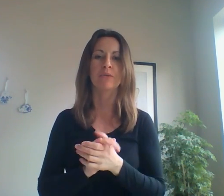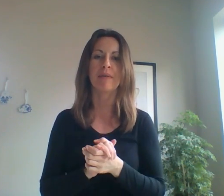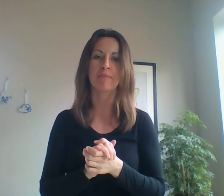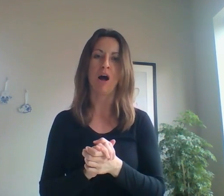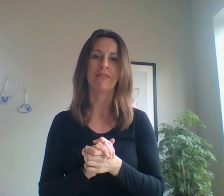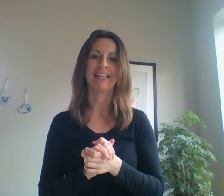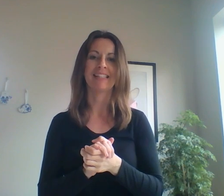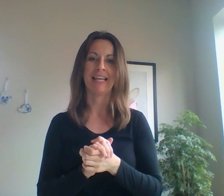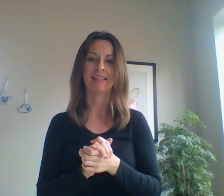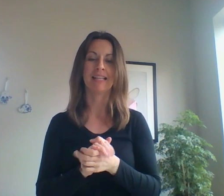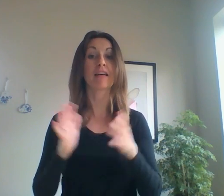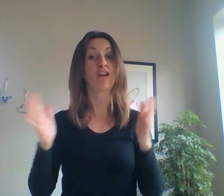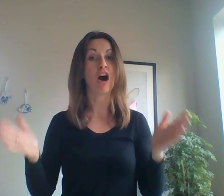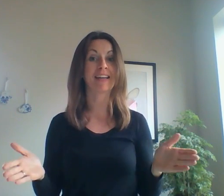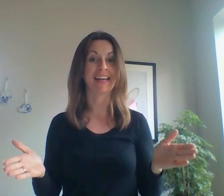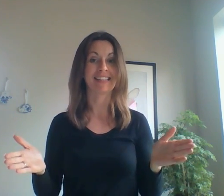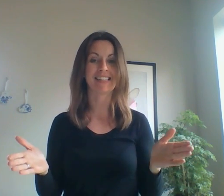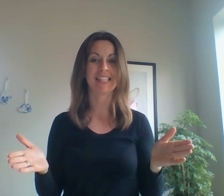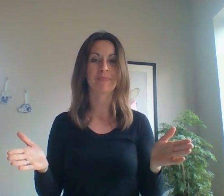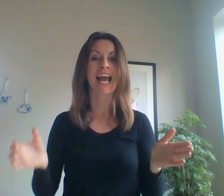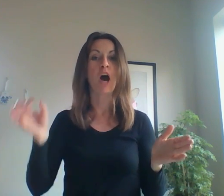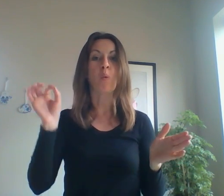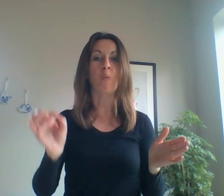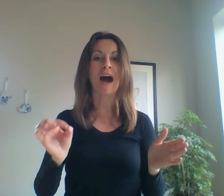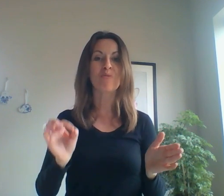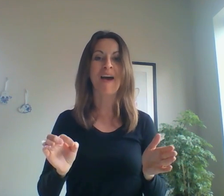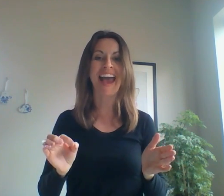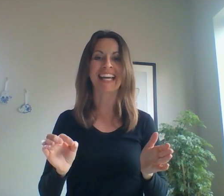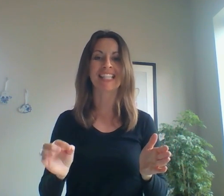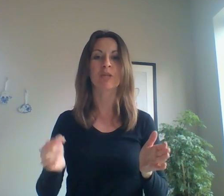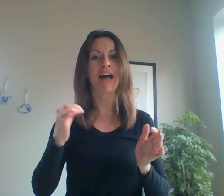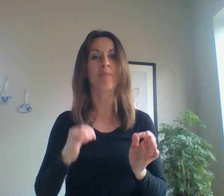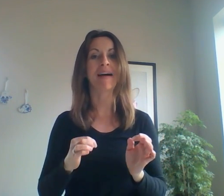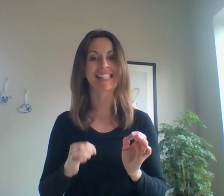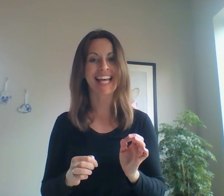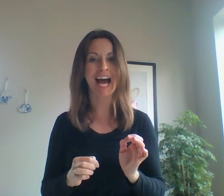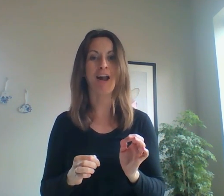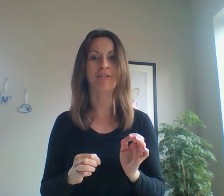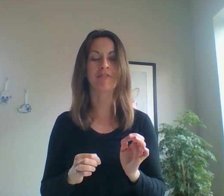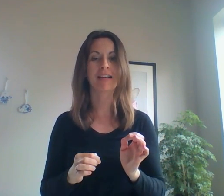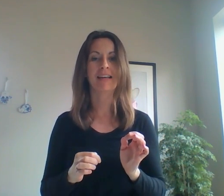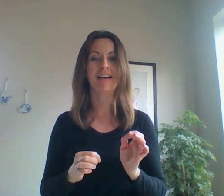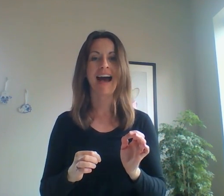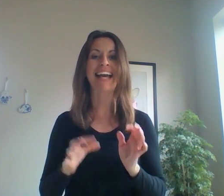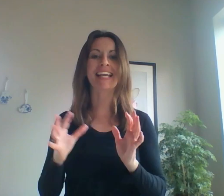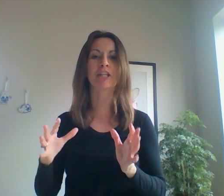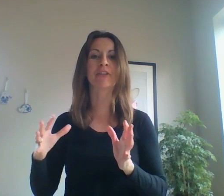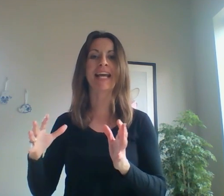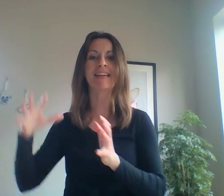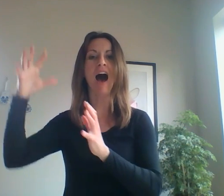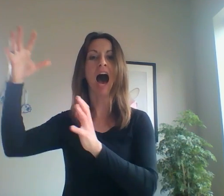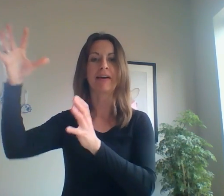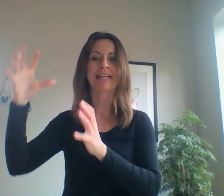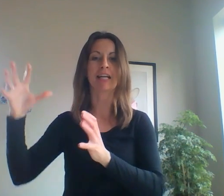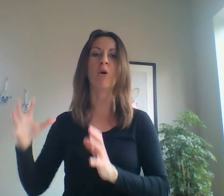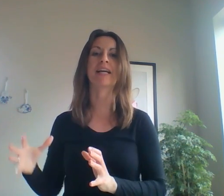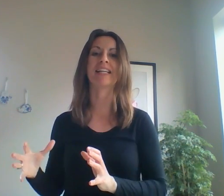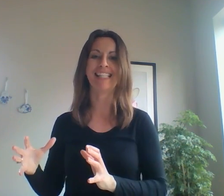remember all these things? It's a long list. One way to help myself, I can create a hierarchical organization